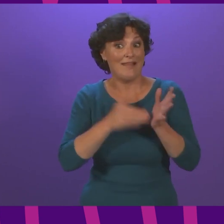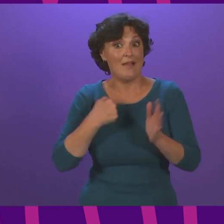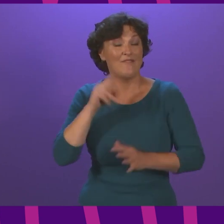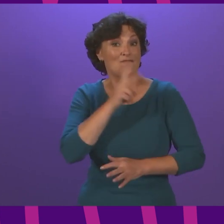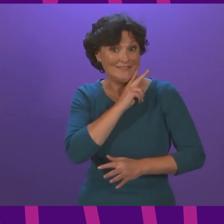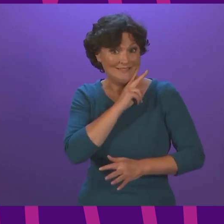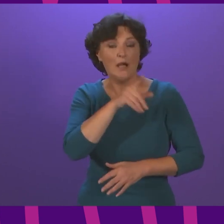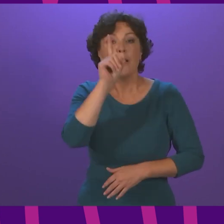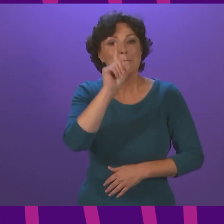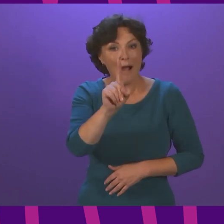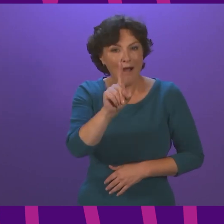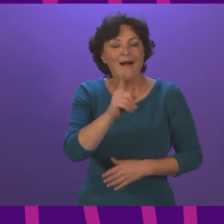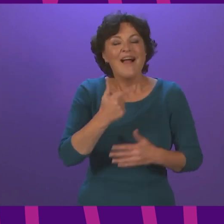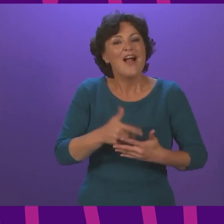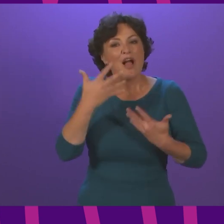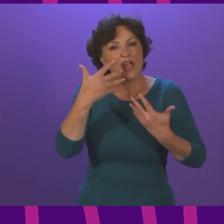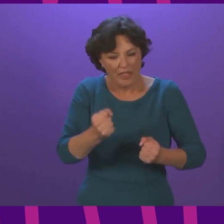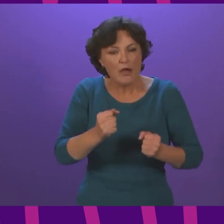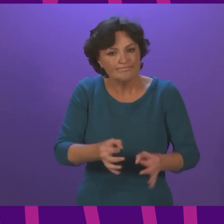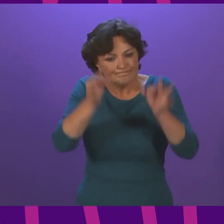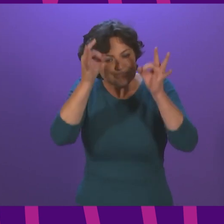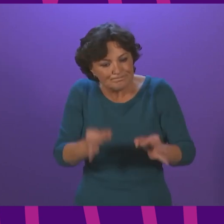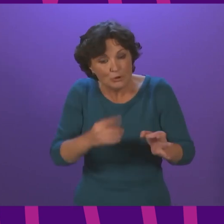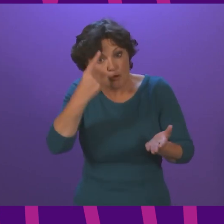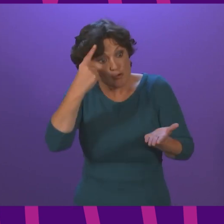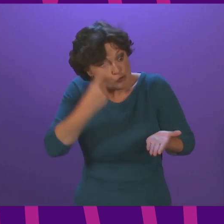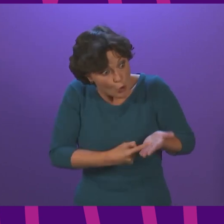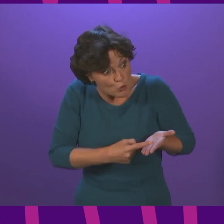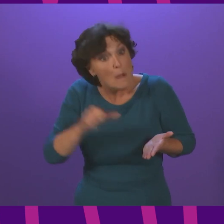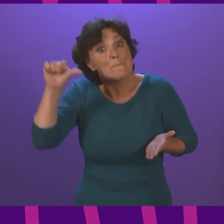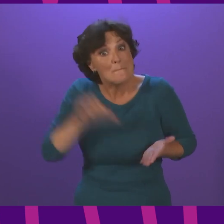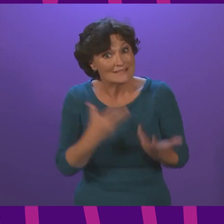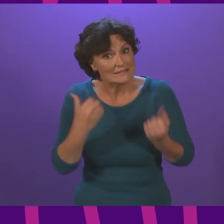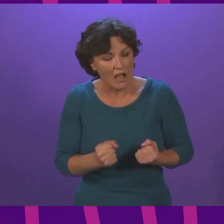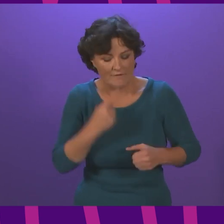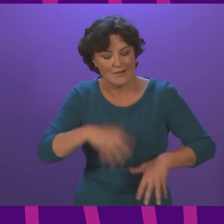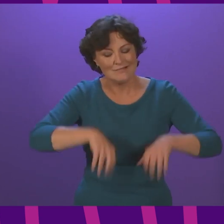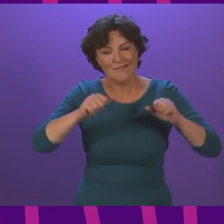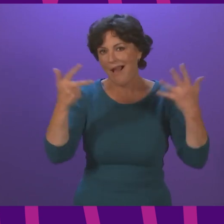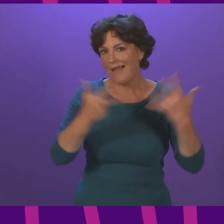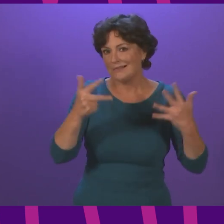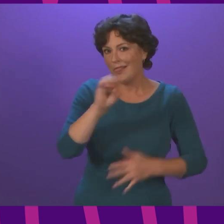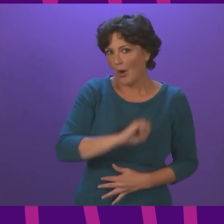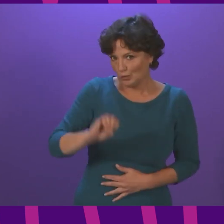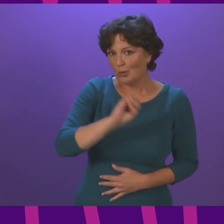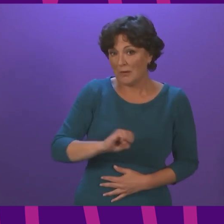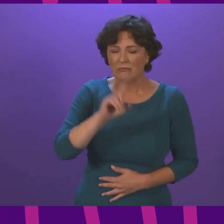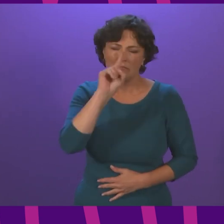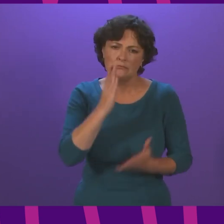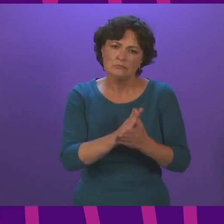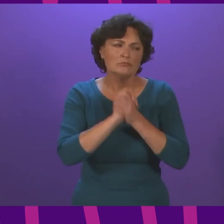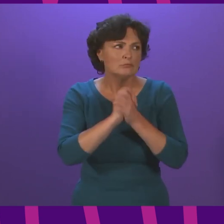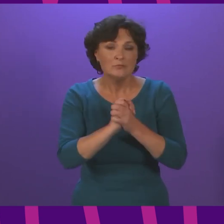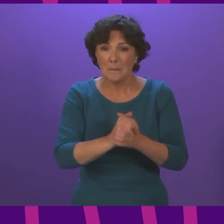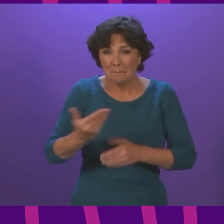last week, the enforcement provisions will not come into effect until the 18th of October. I am grateful to all businesses, organisations and